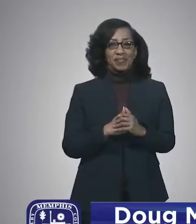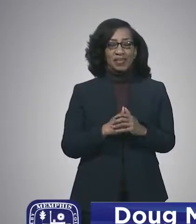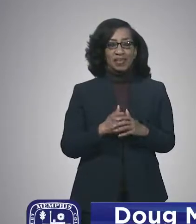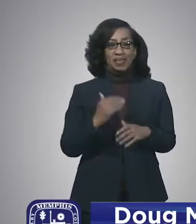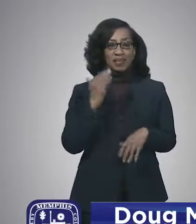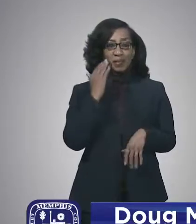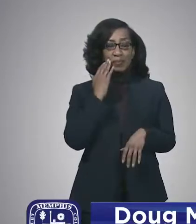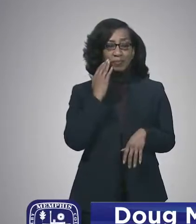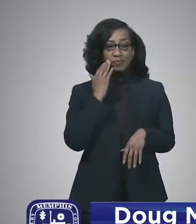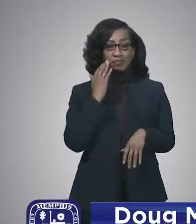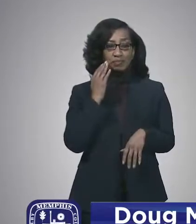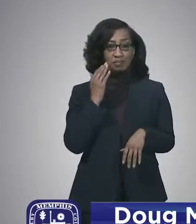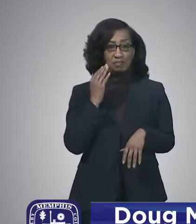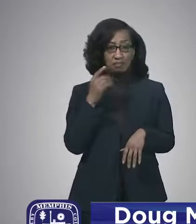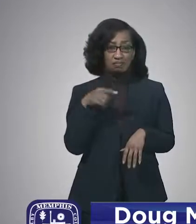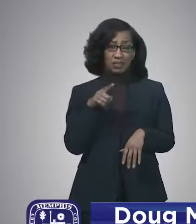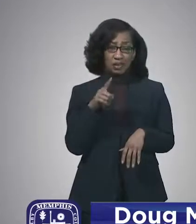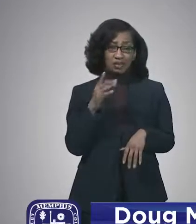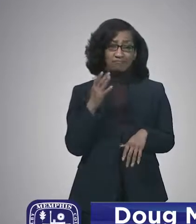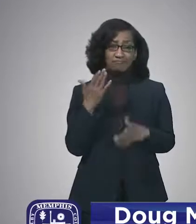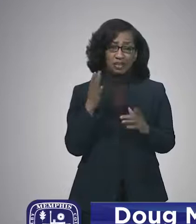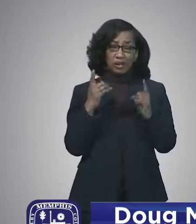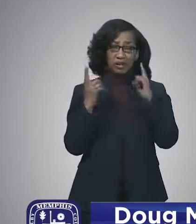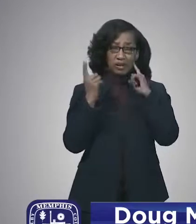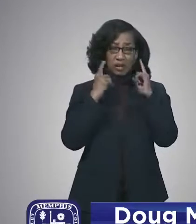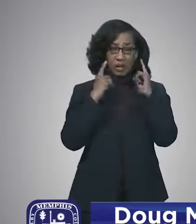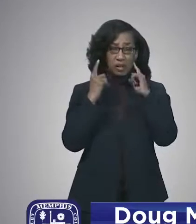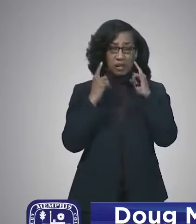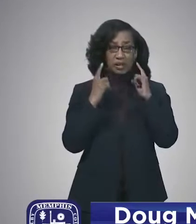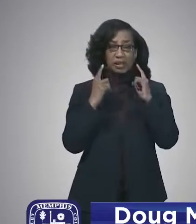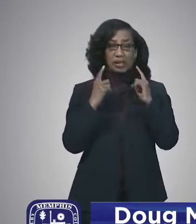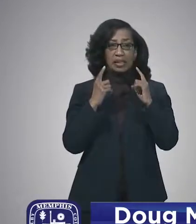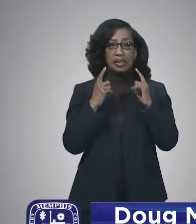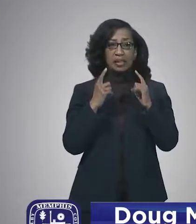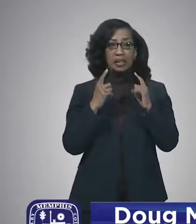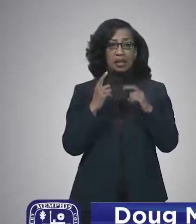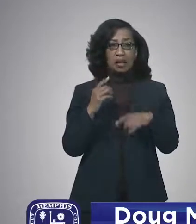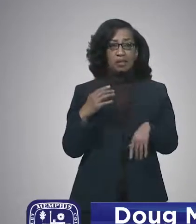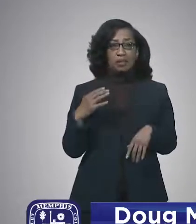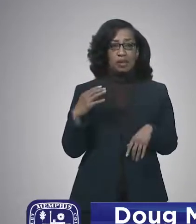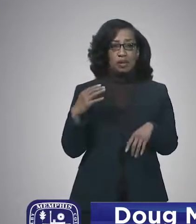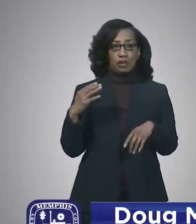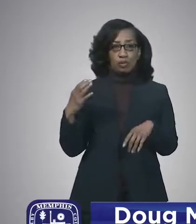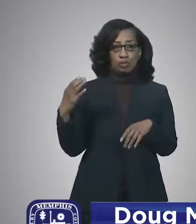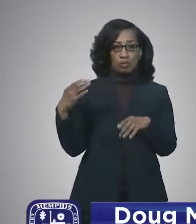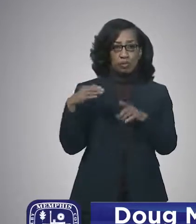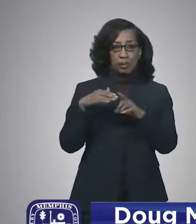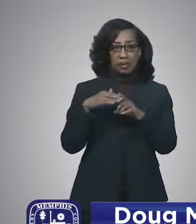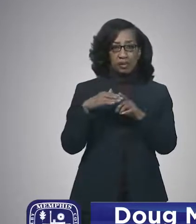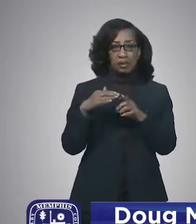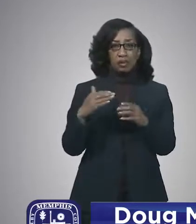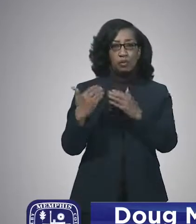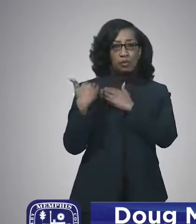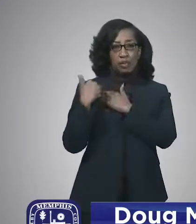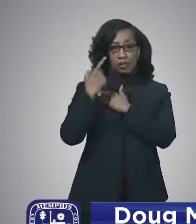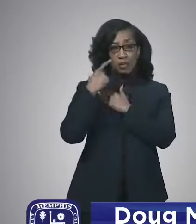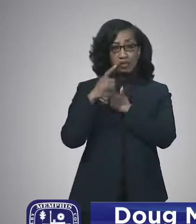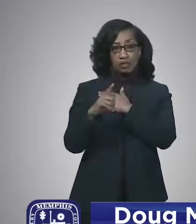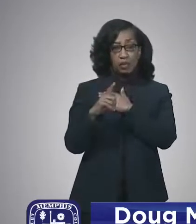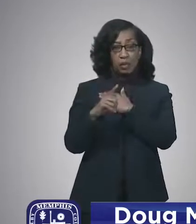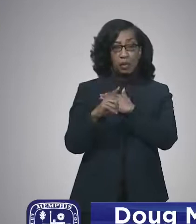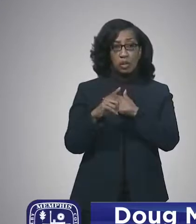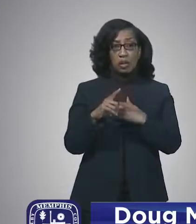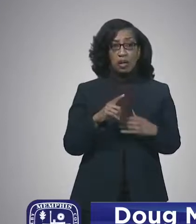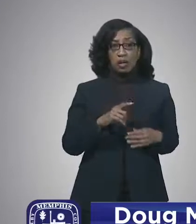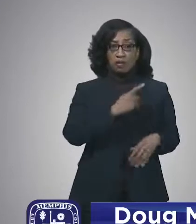you probably are already aware that there was a transition of the responsibility for public vaccinations from the City of Memphis to